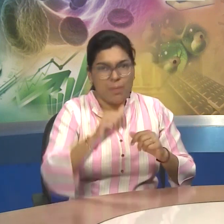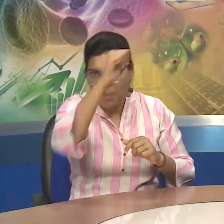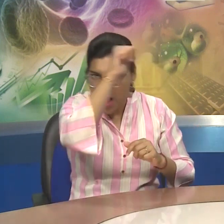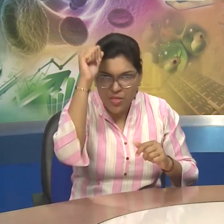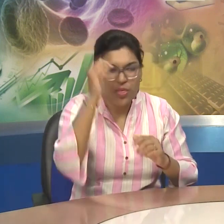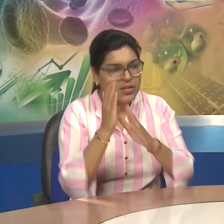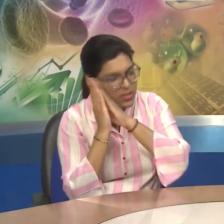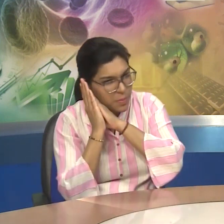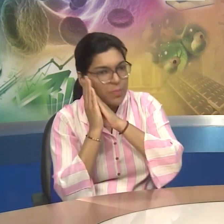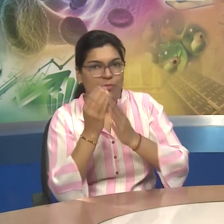For